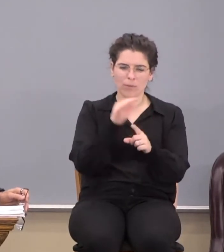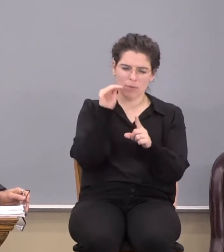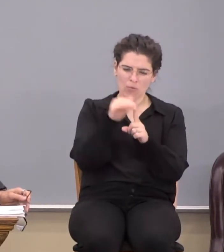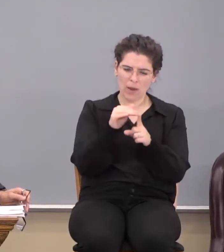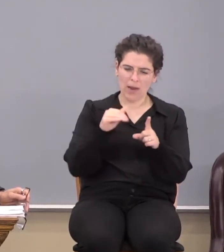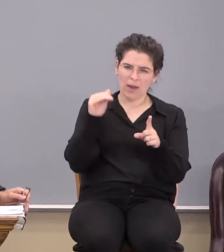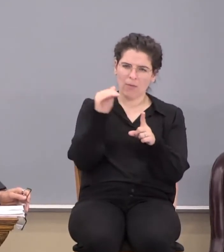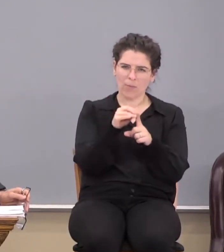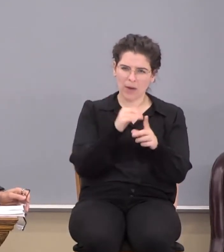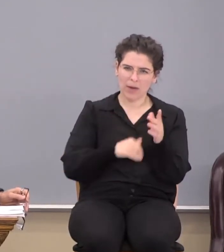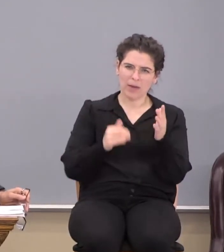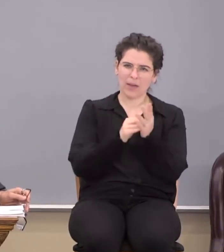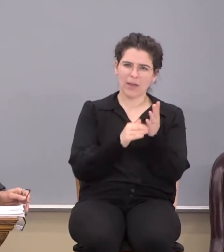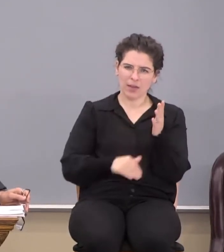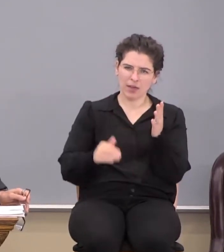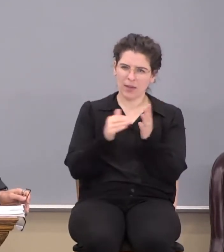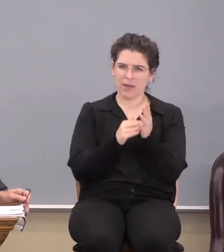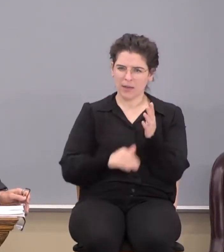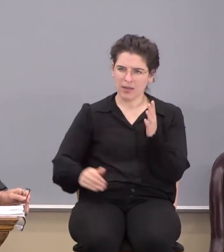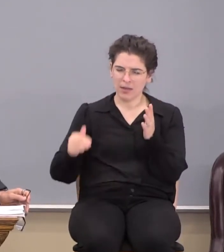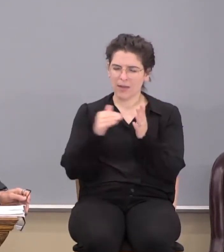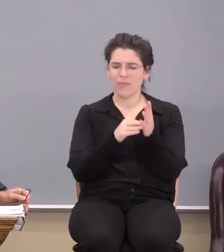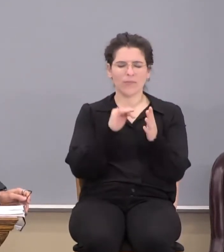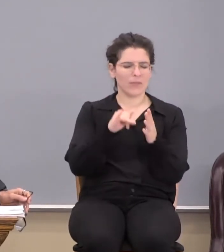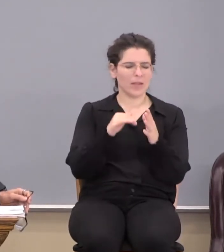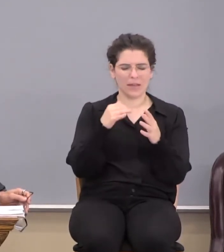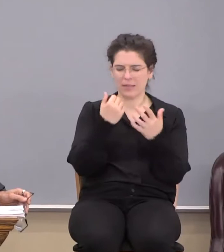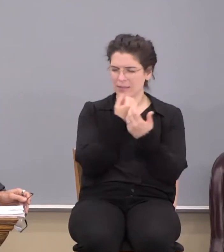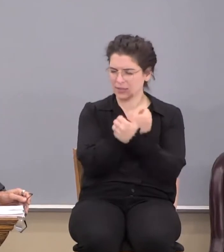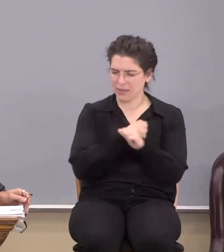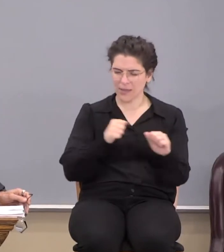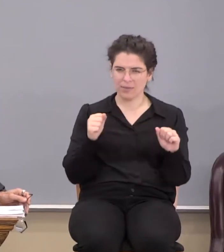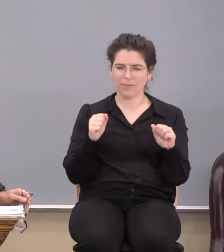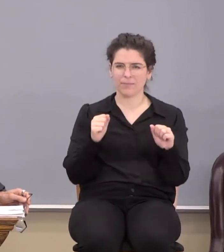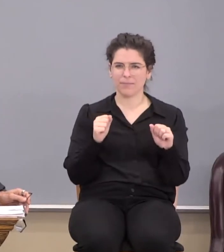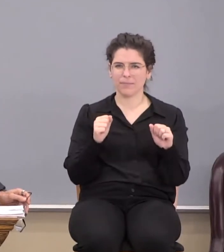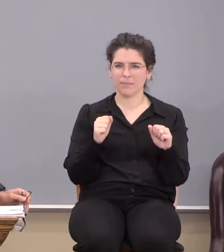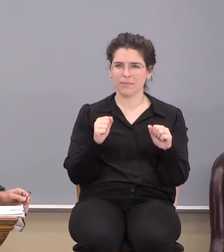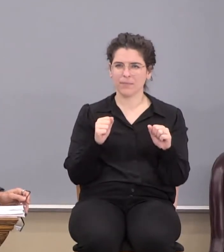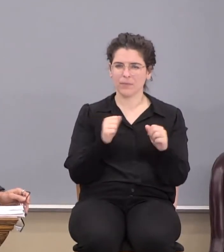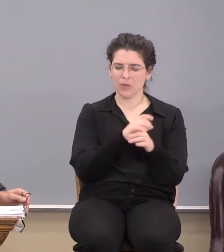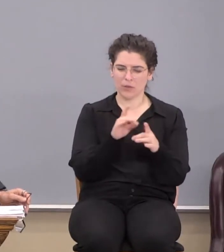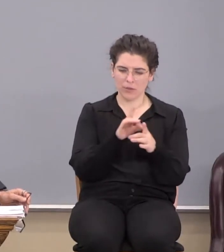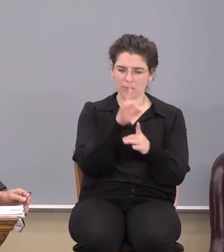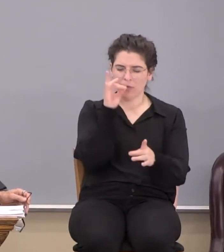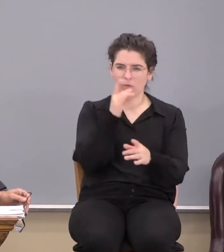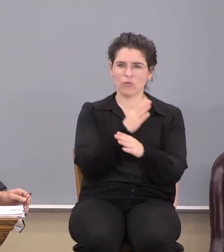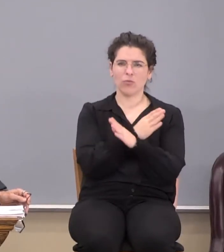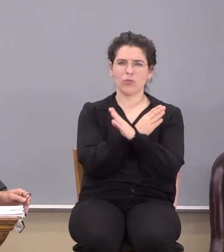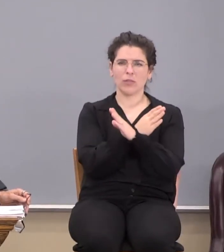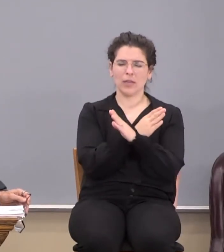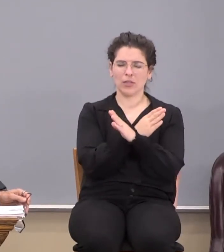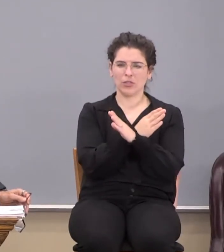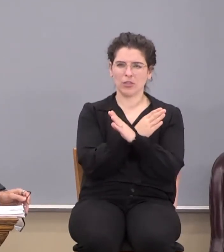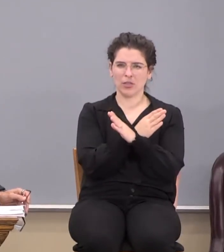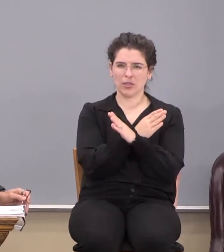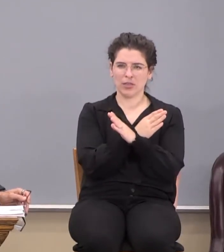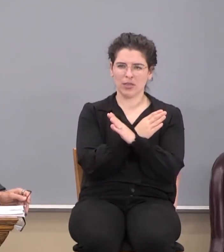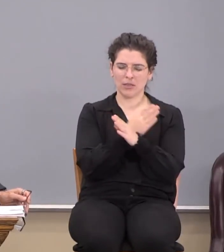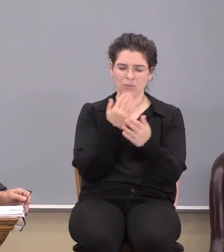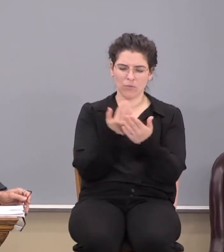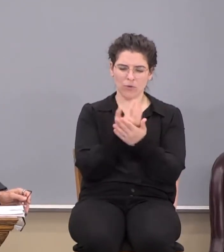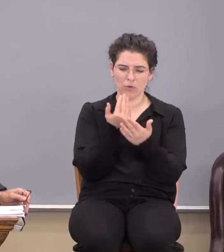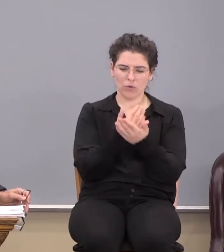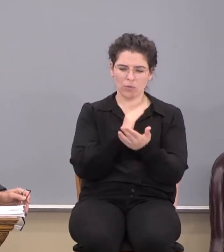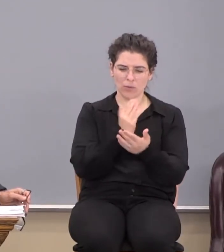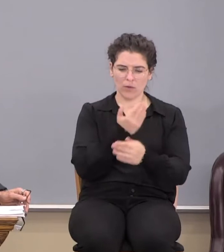again and again and again and again. That is safe. There's spiritual protection. In renewing